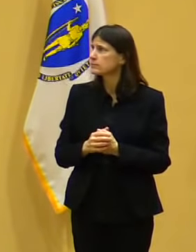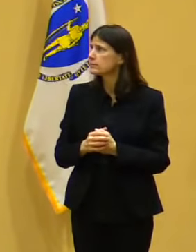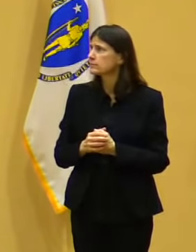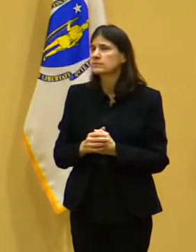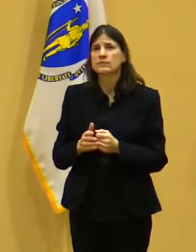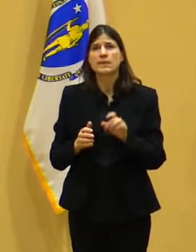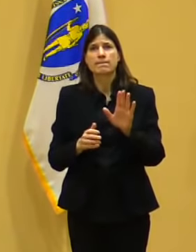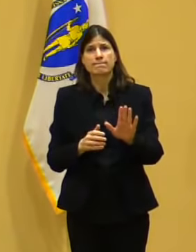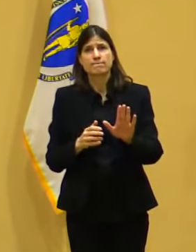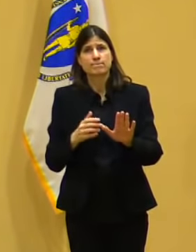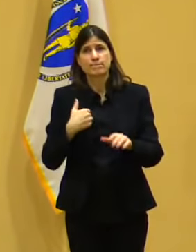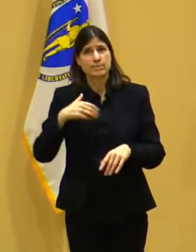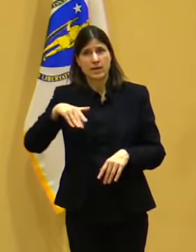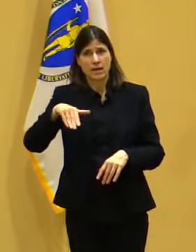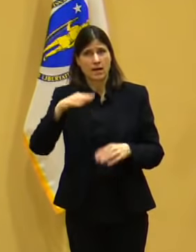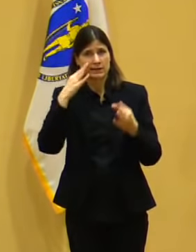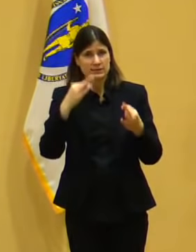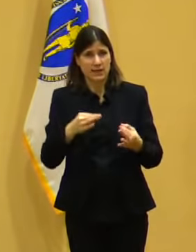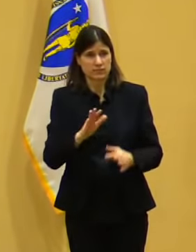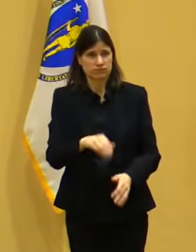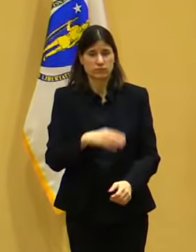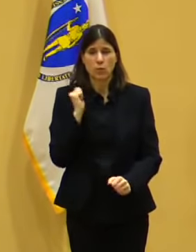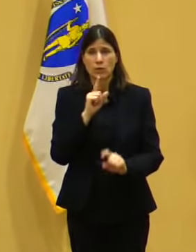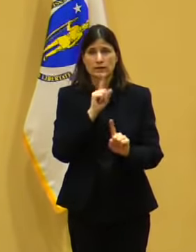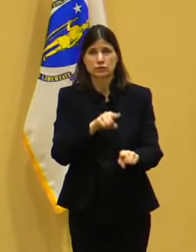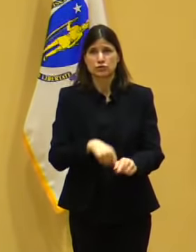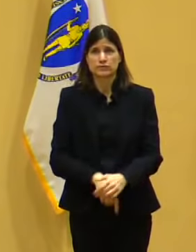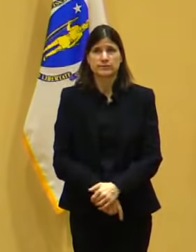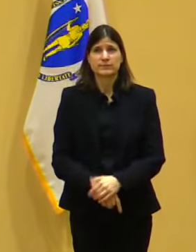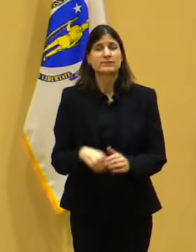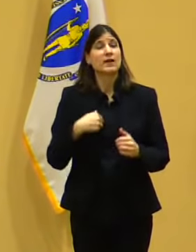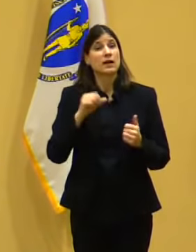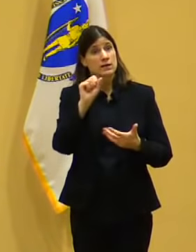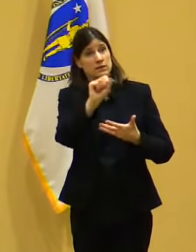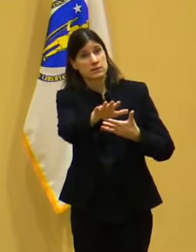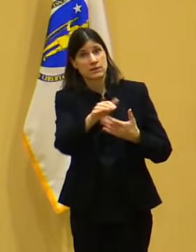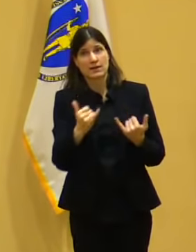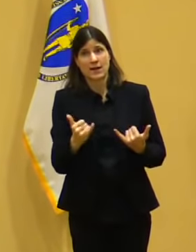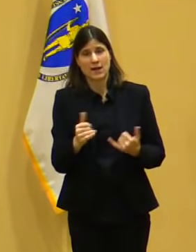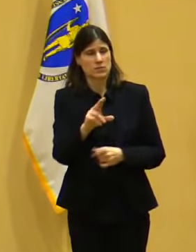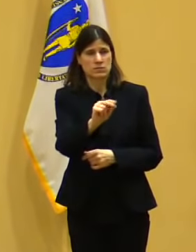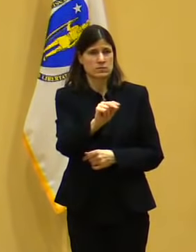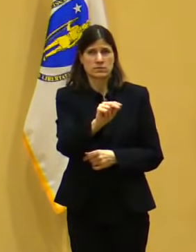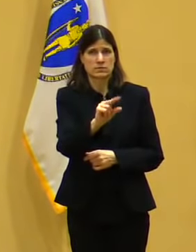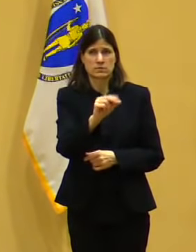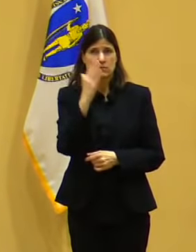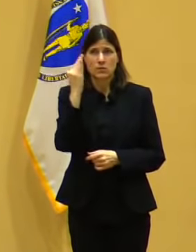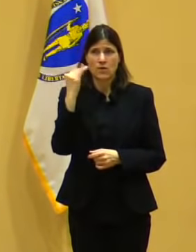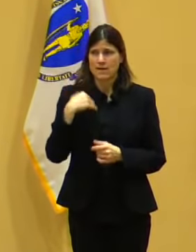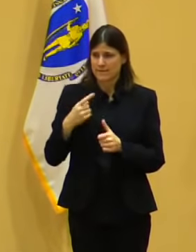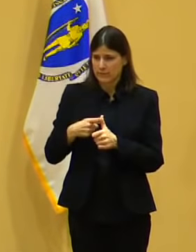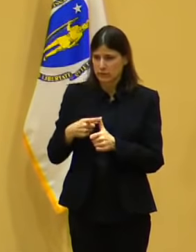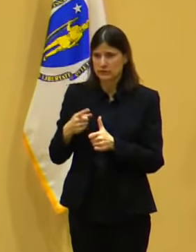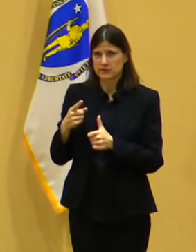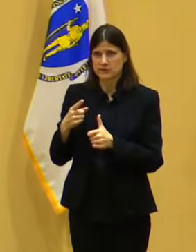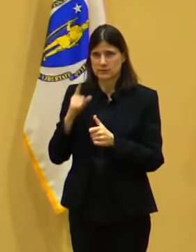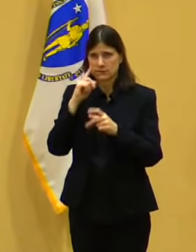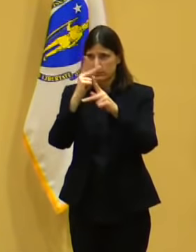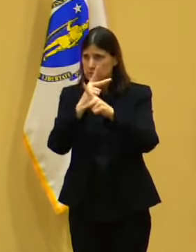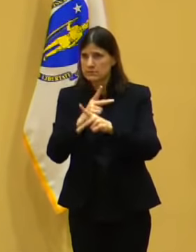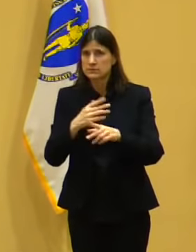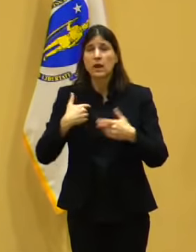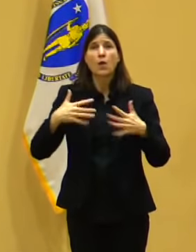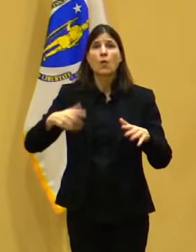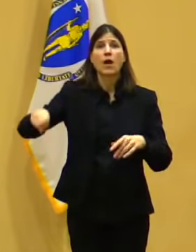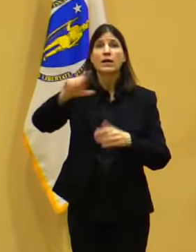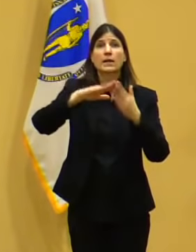I'm not going to put a number on it. And the main reason I'm not going to put a number on it is I don't want to get it wrong. And